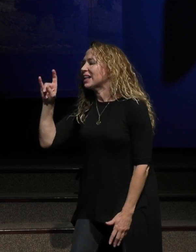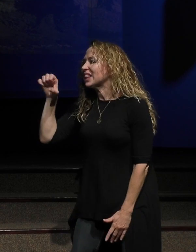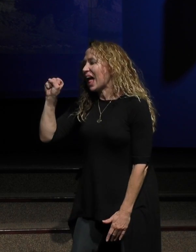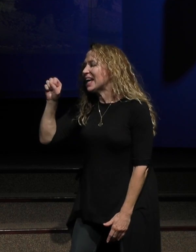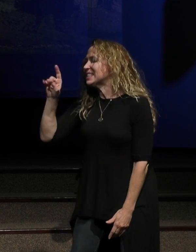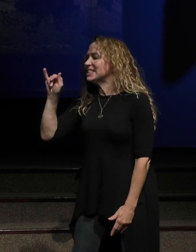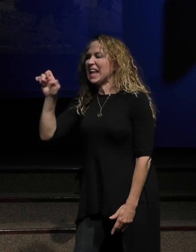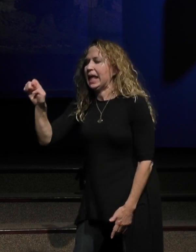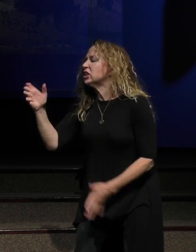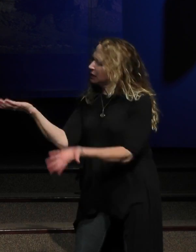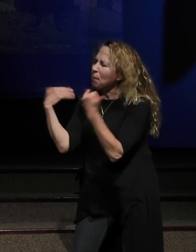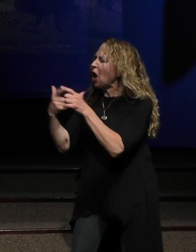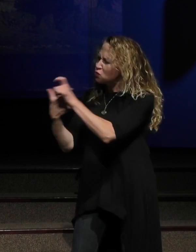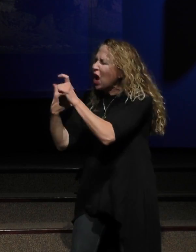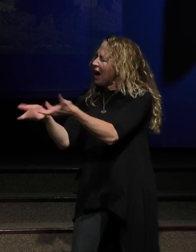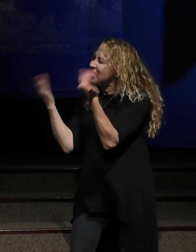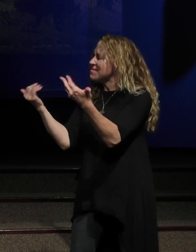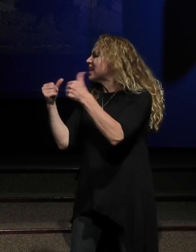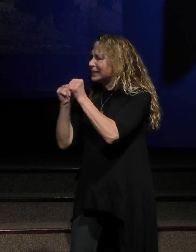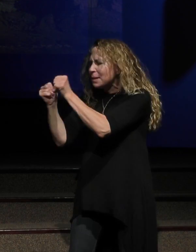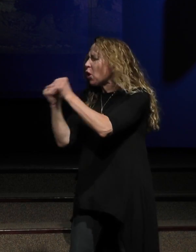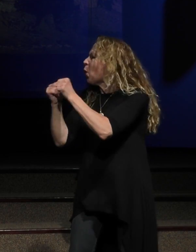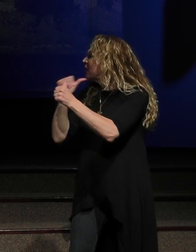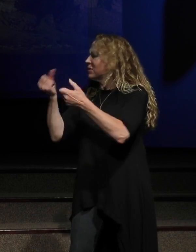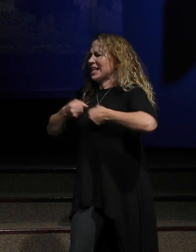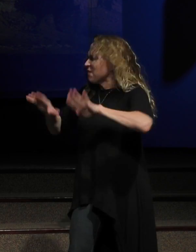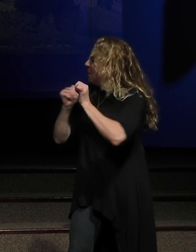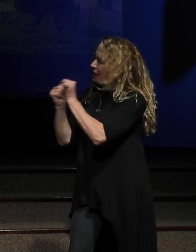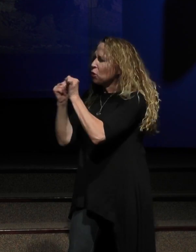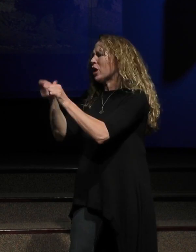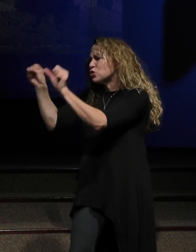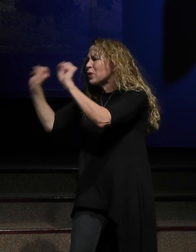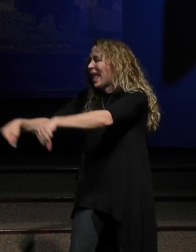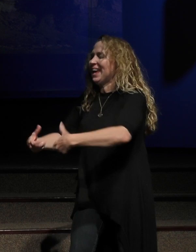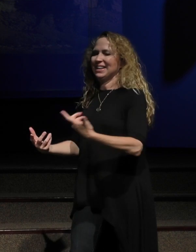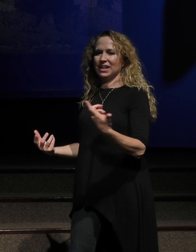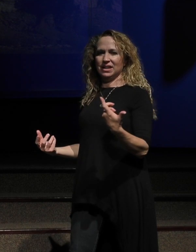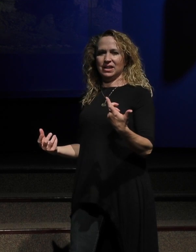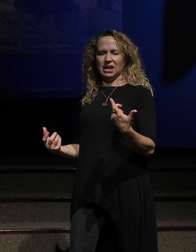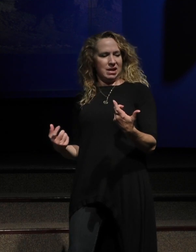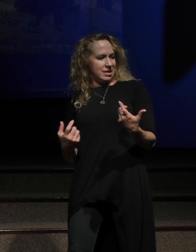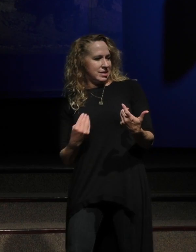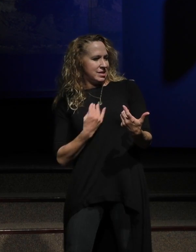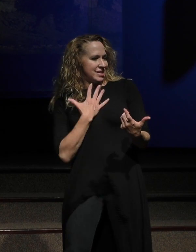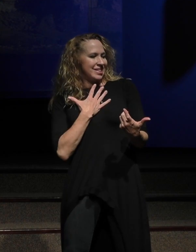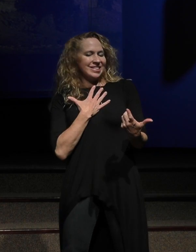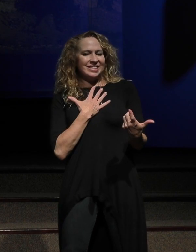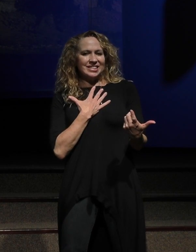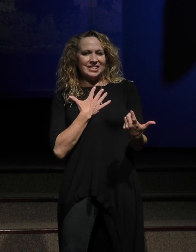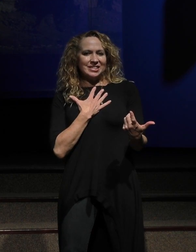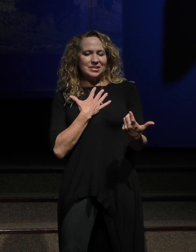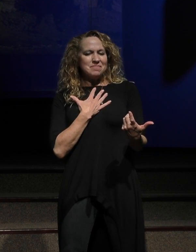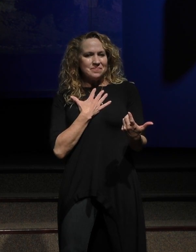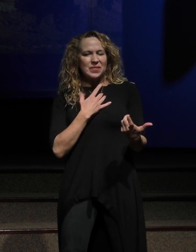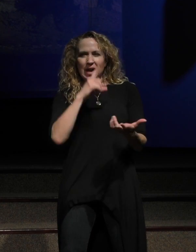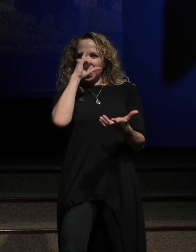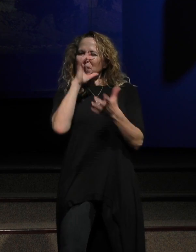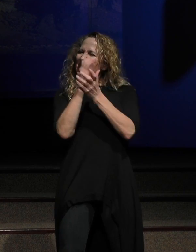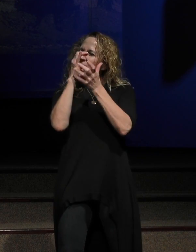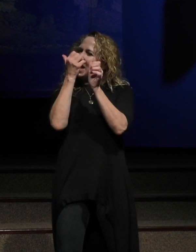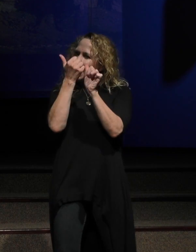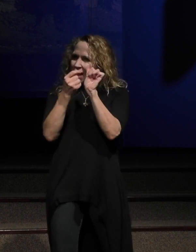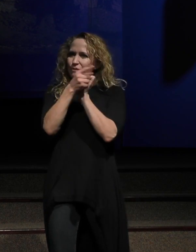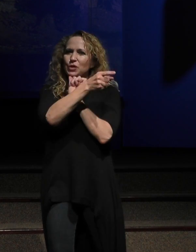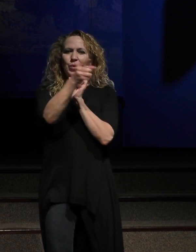on my bib and, and they come on Clydesdale, keep on clodding, keep on going. listen, I, I believe that every follower of Jesus Christ